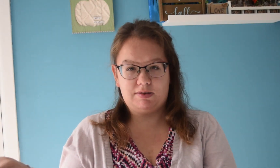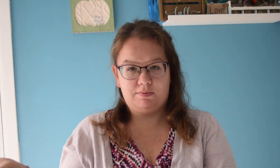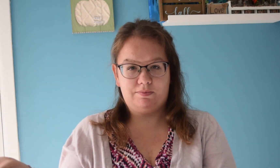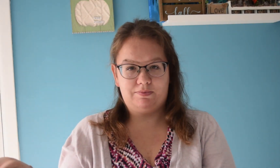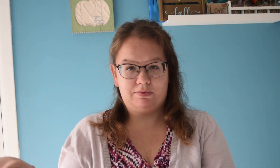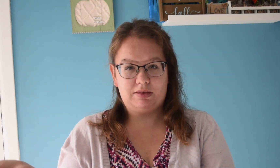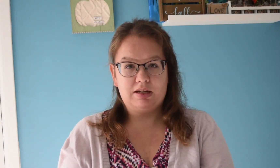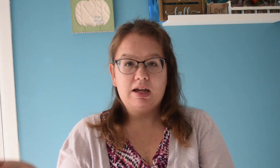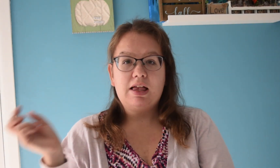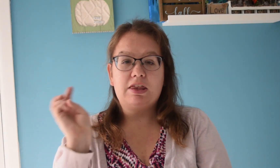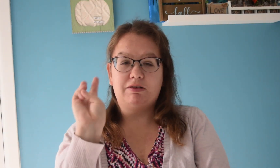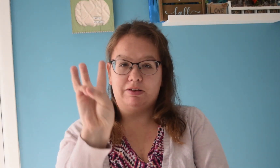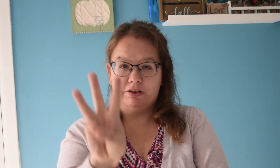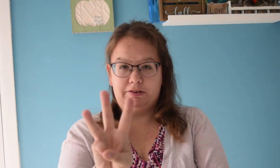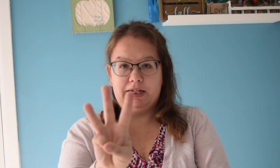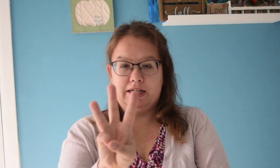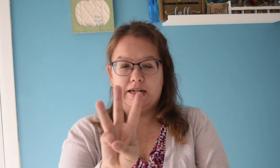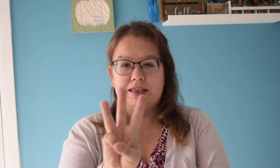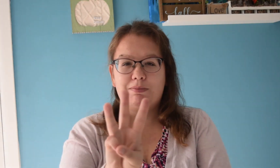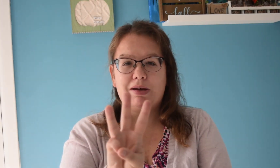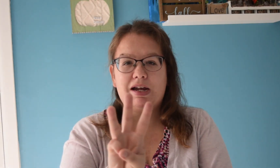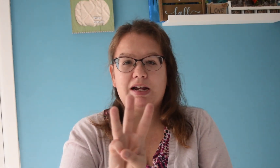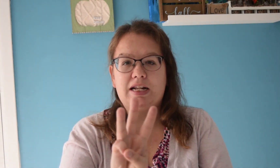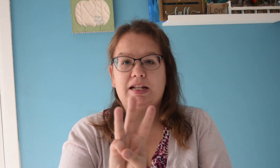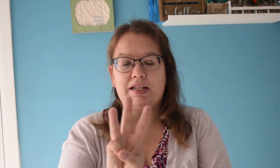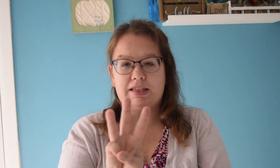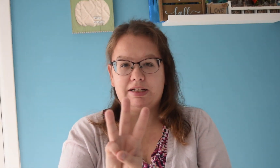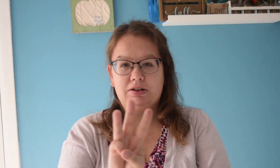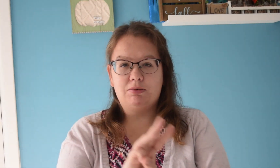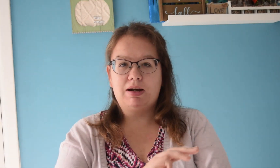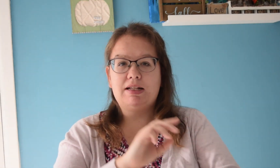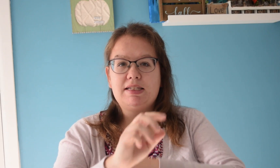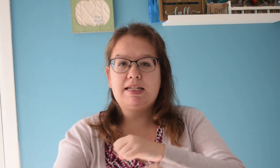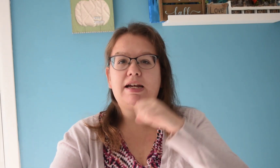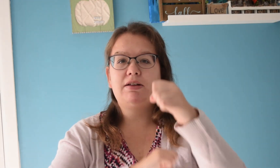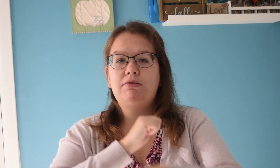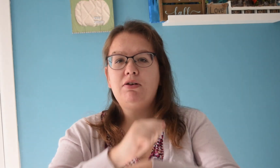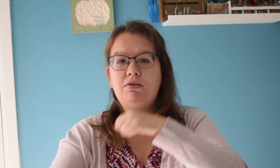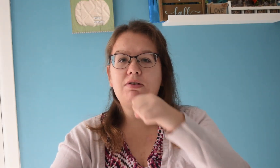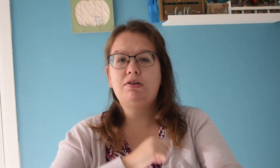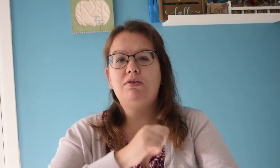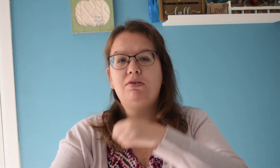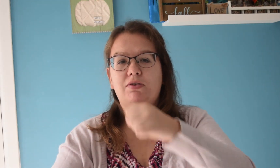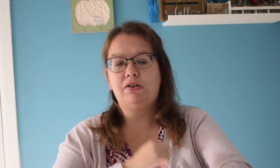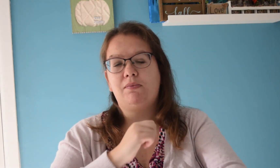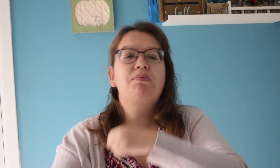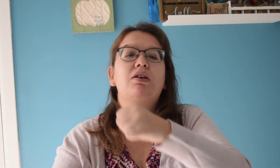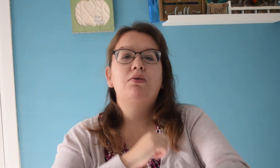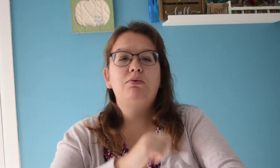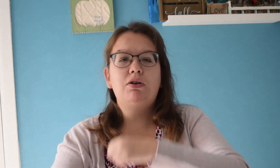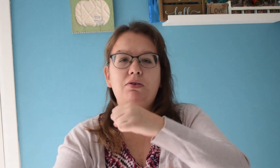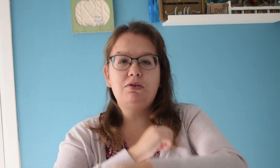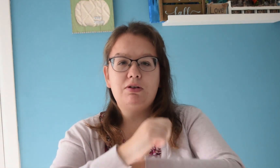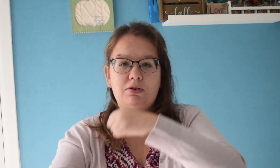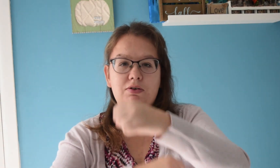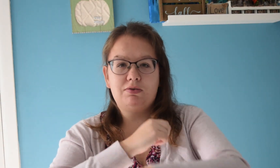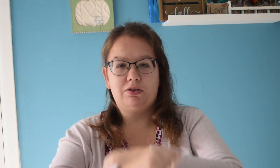There were three in the bed and the little one said roll over, roll over.